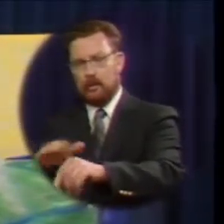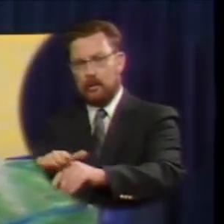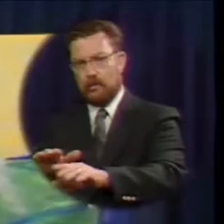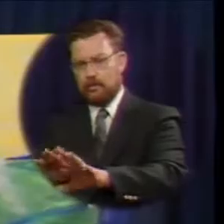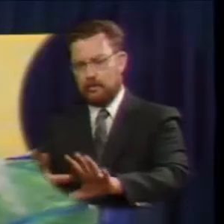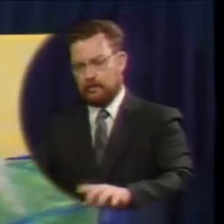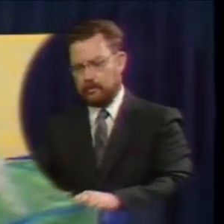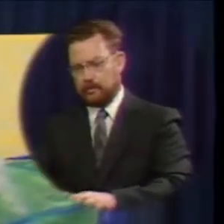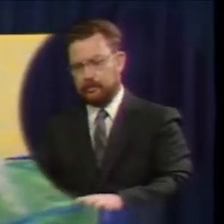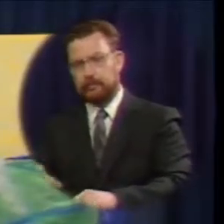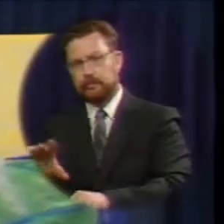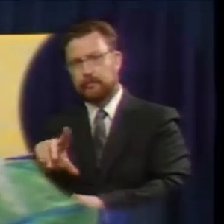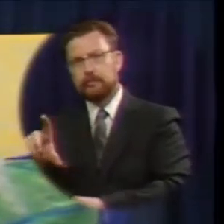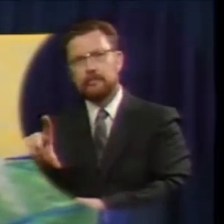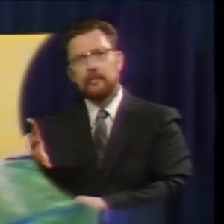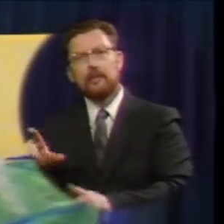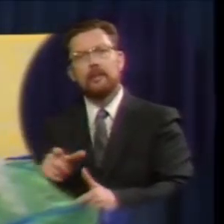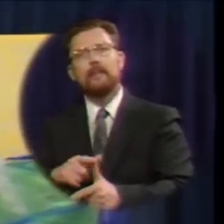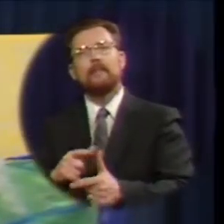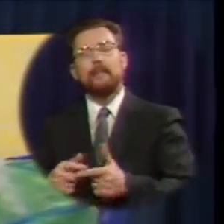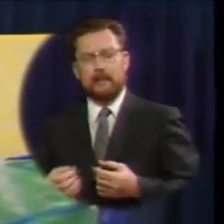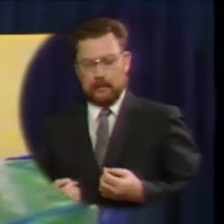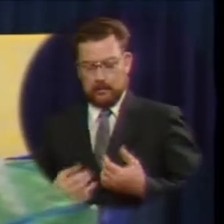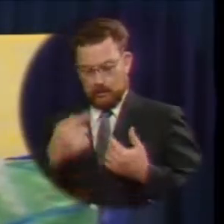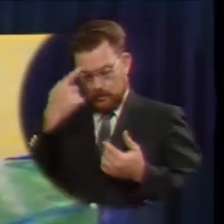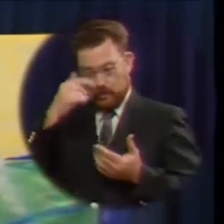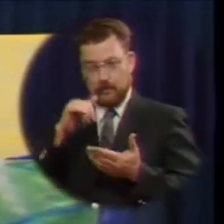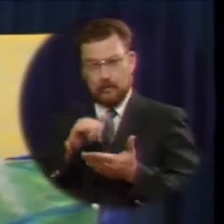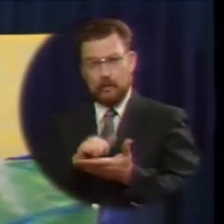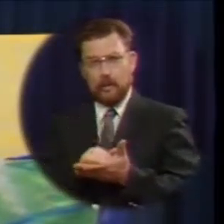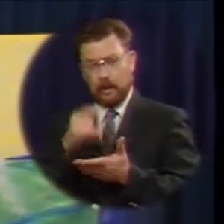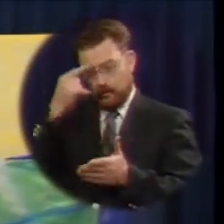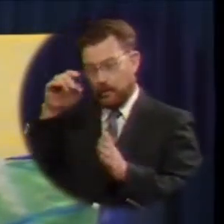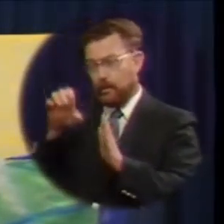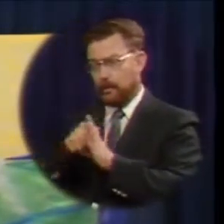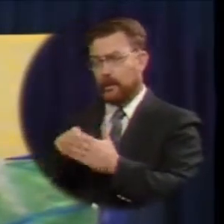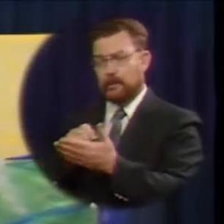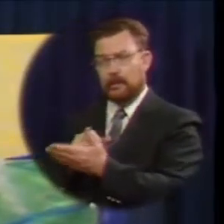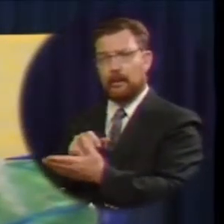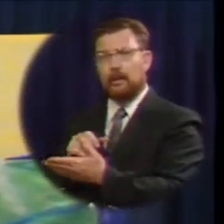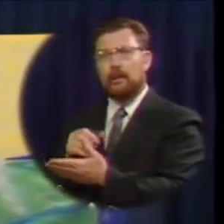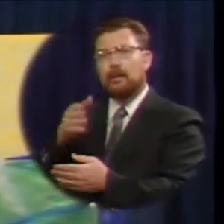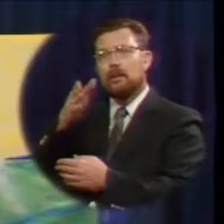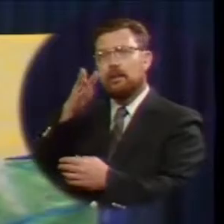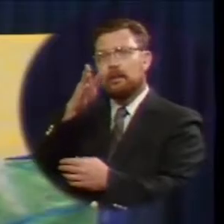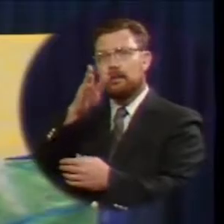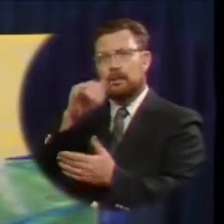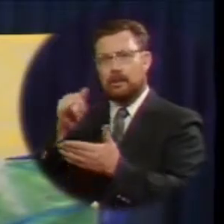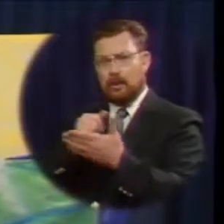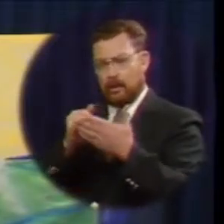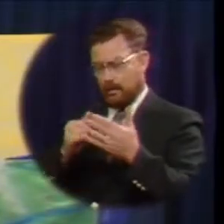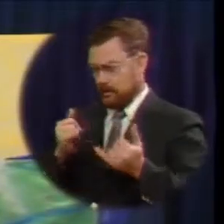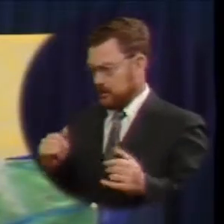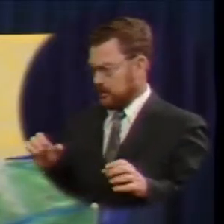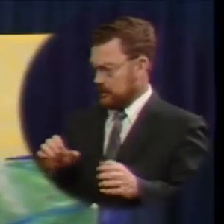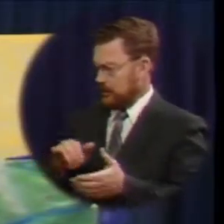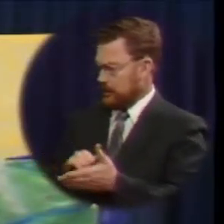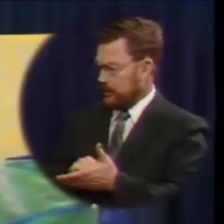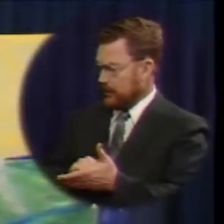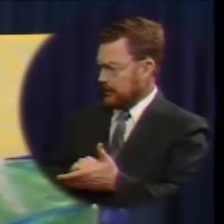inspiration for this hymn and for this picture the artist is now reproducing both came from the